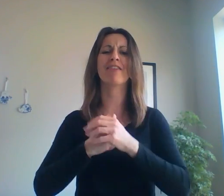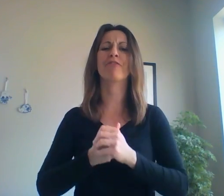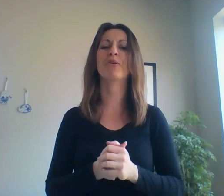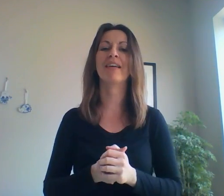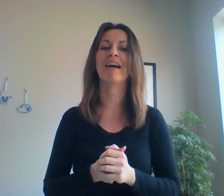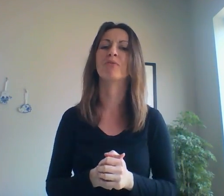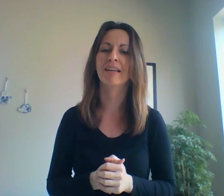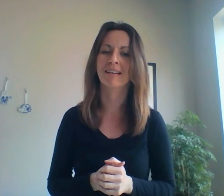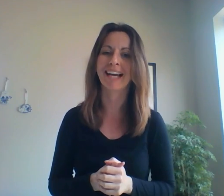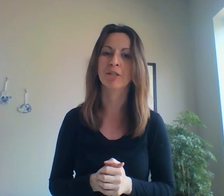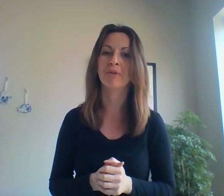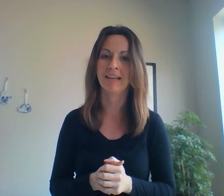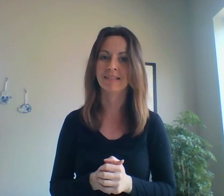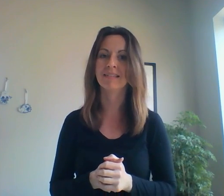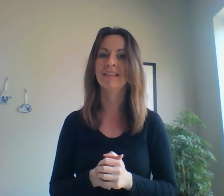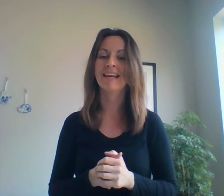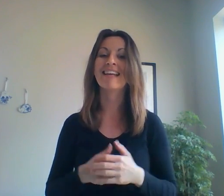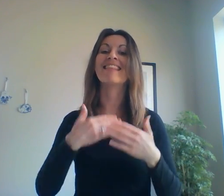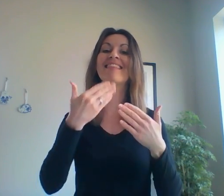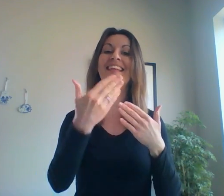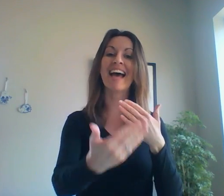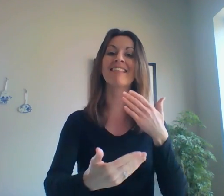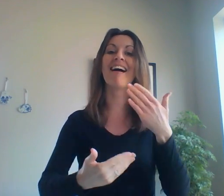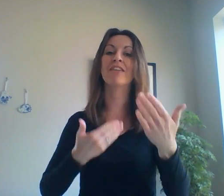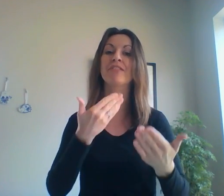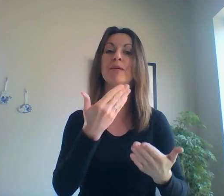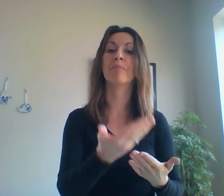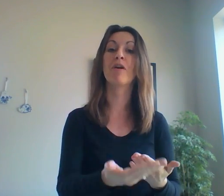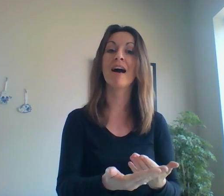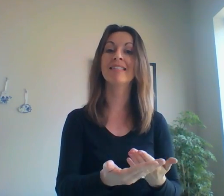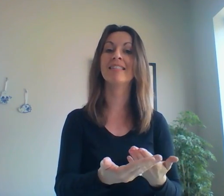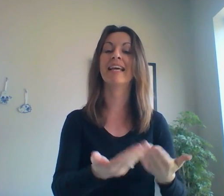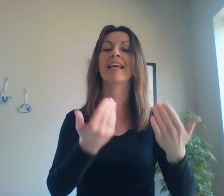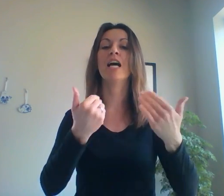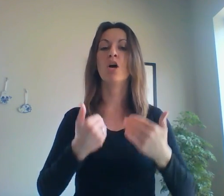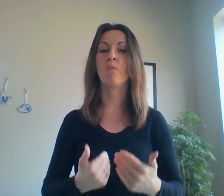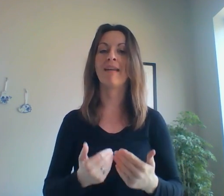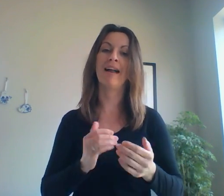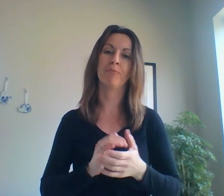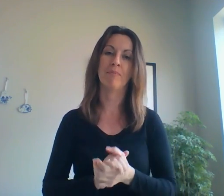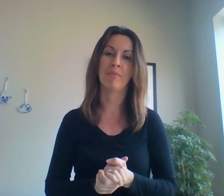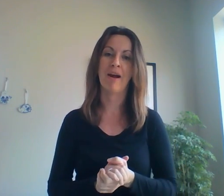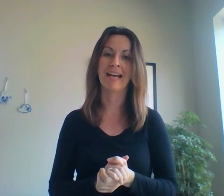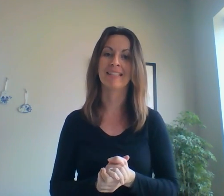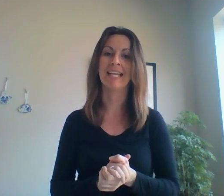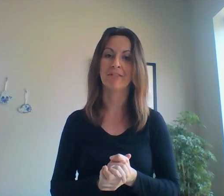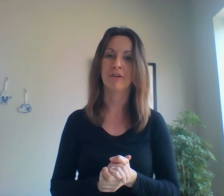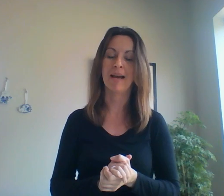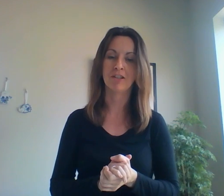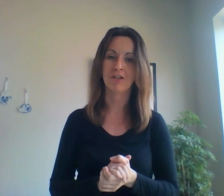of fruit that I really like to eat. That kind of deeper processing will help you memorize the information.